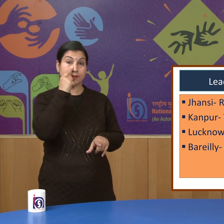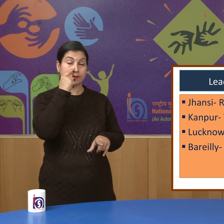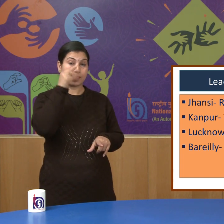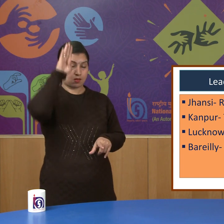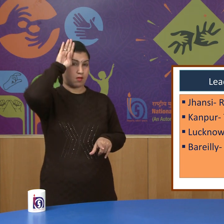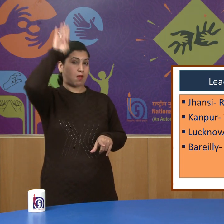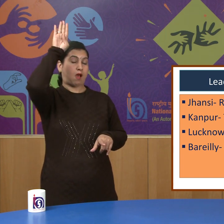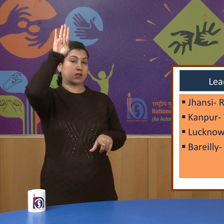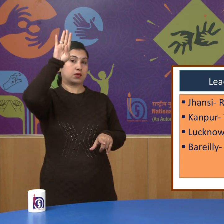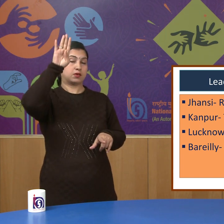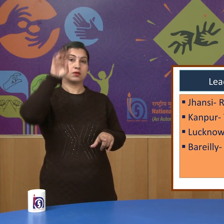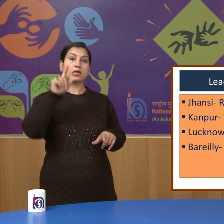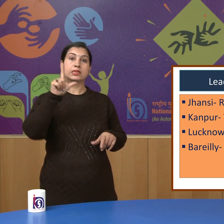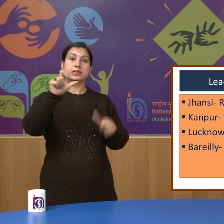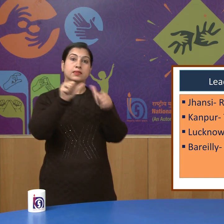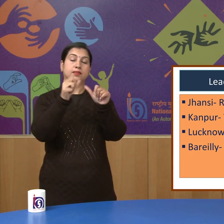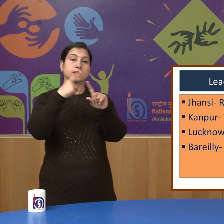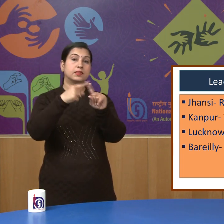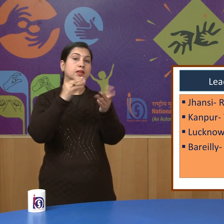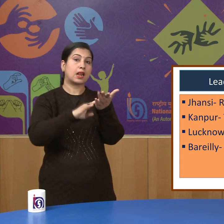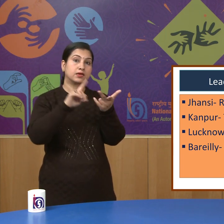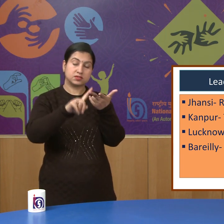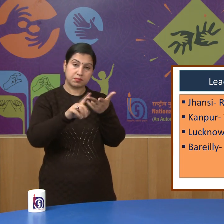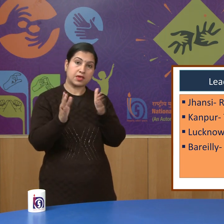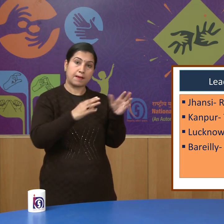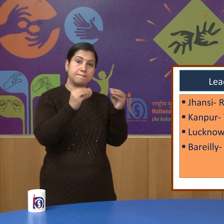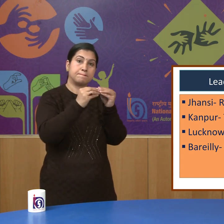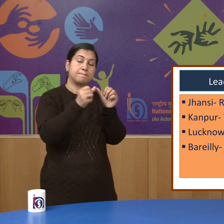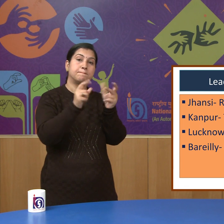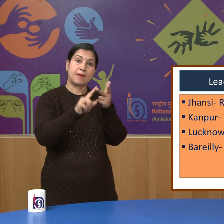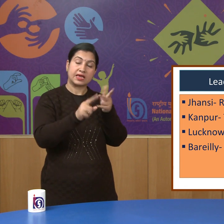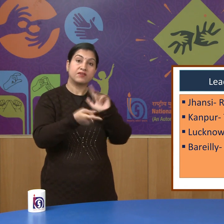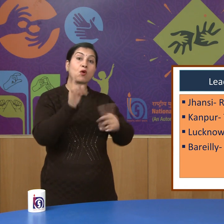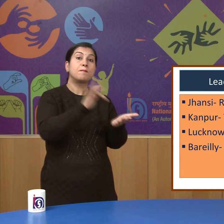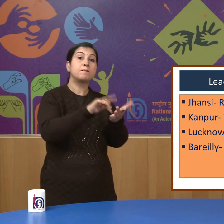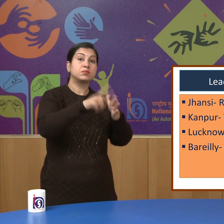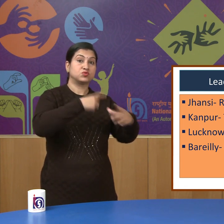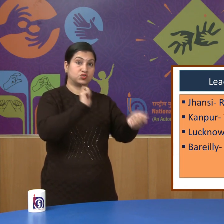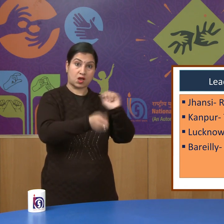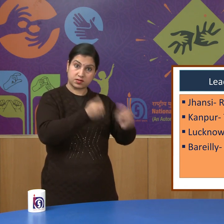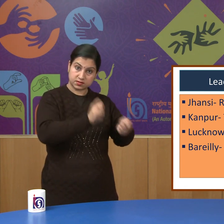Lakshmibai of Jhansi, Tantya Tope,